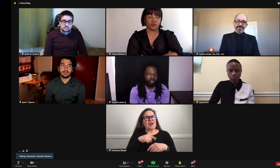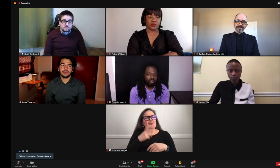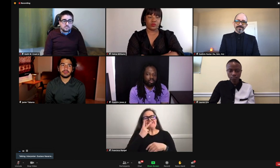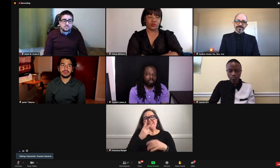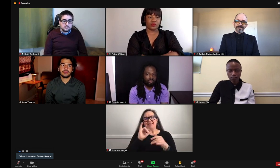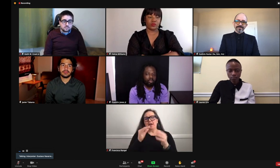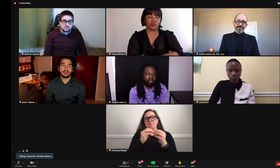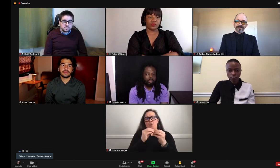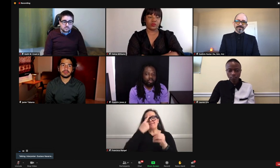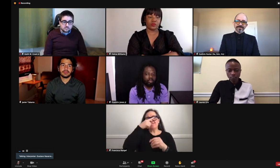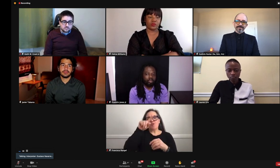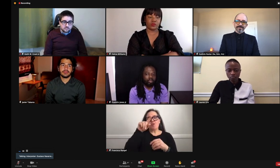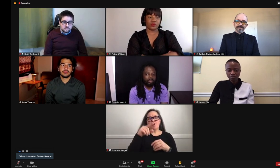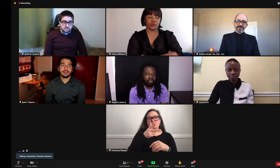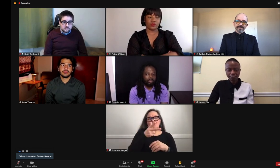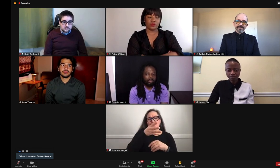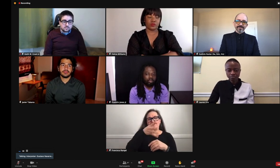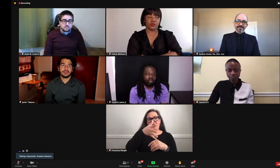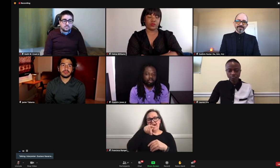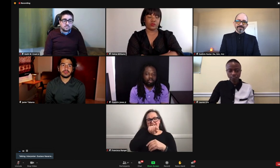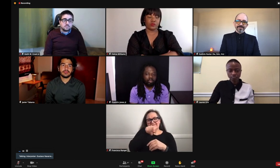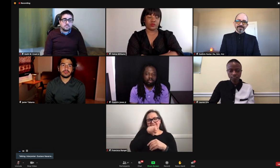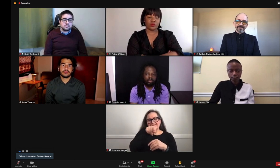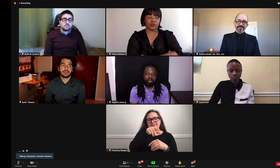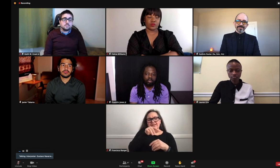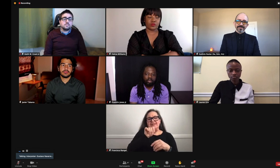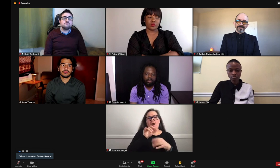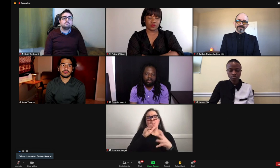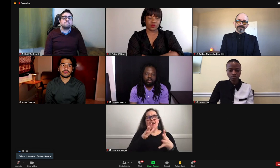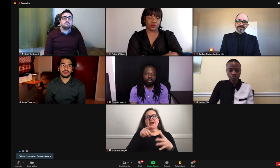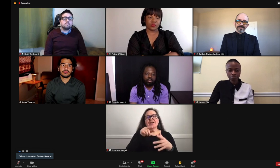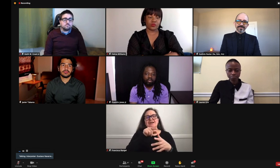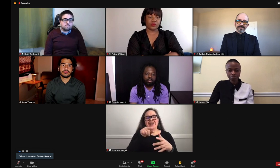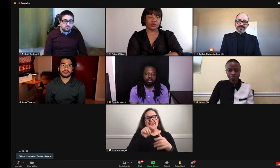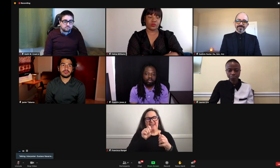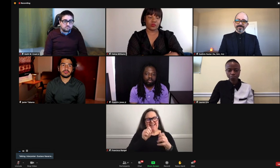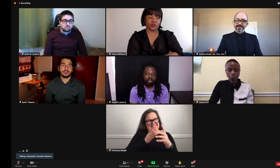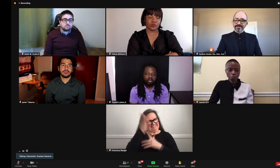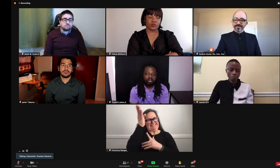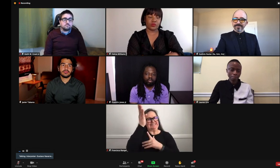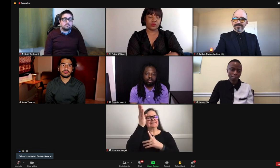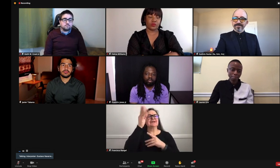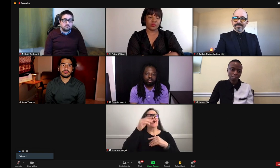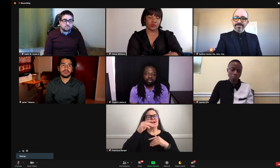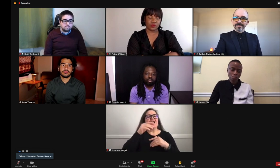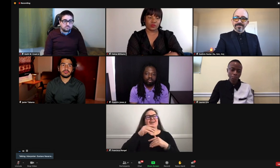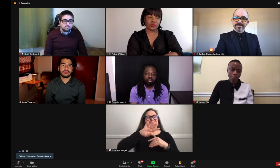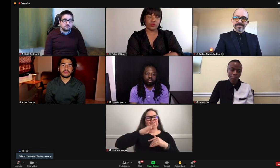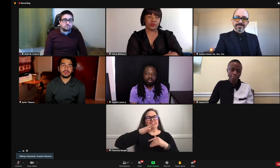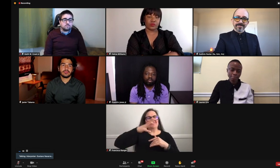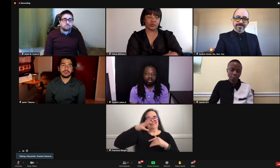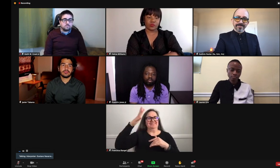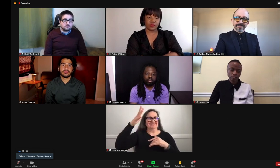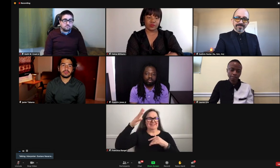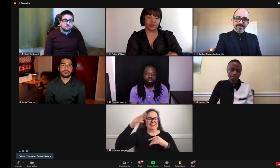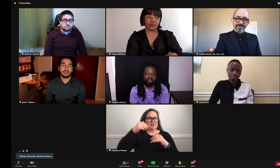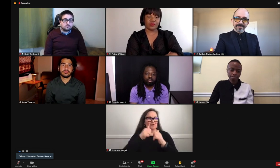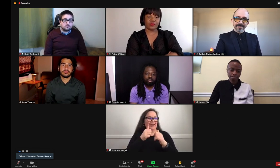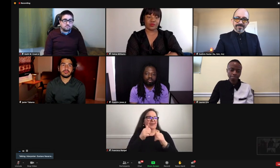those in ASL as well. I think those are more for third, fourth, fifth grade students, fourth and fifth